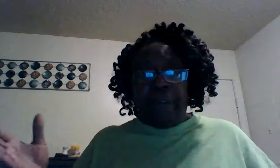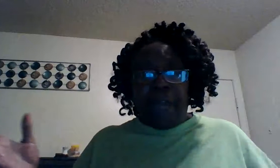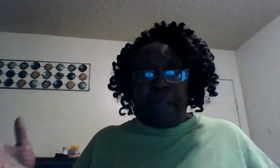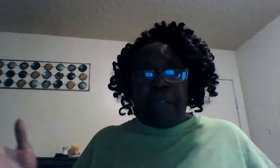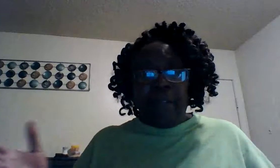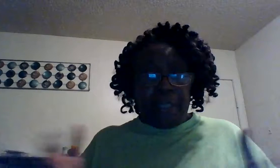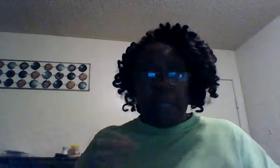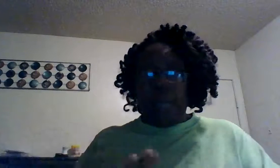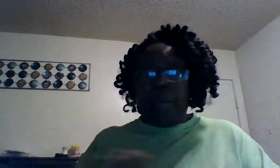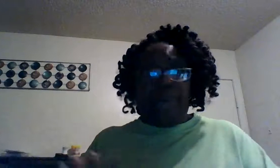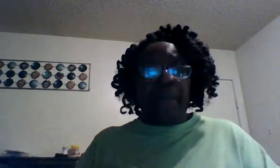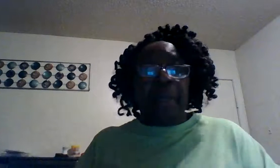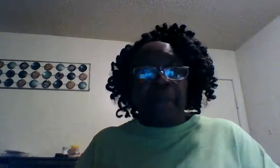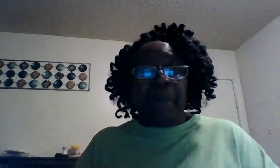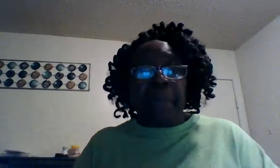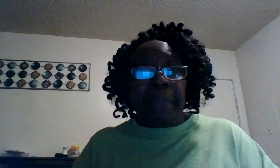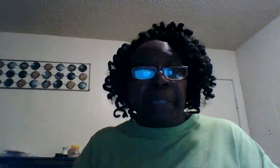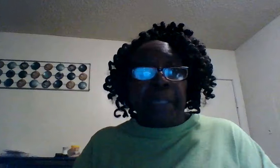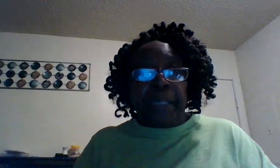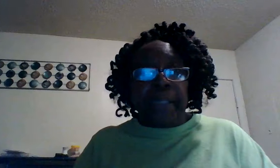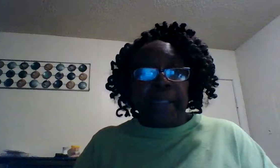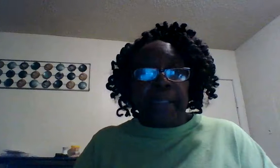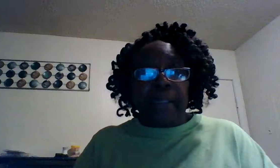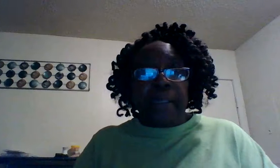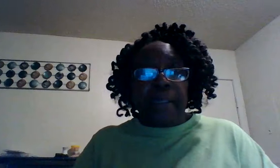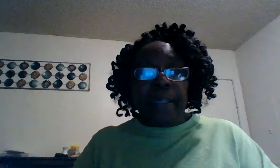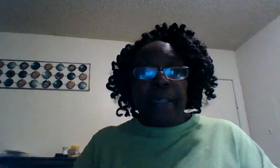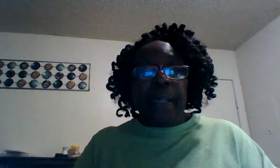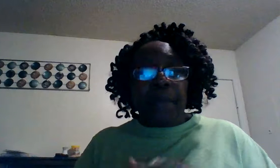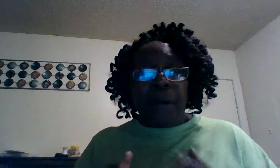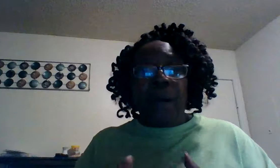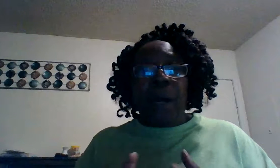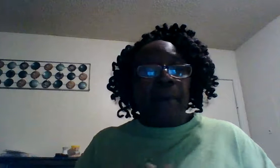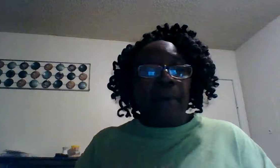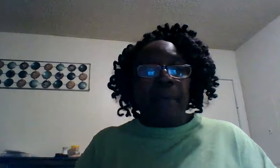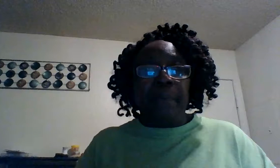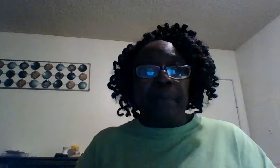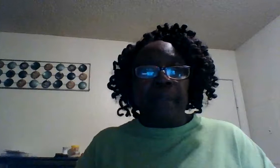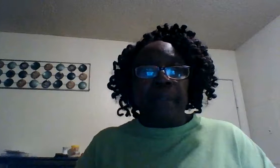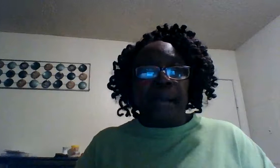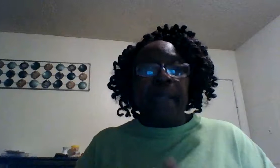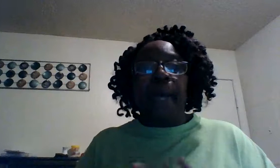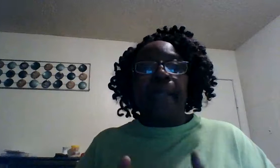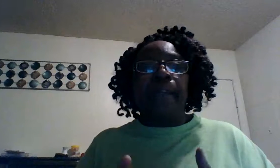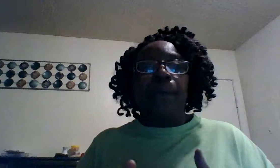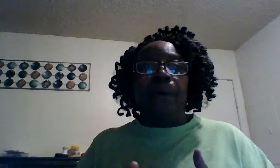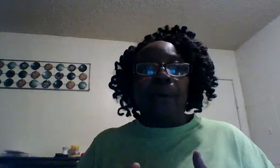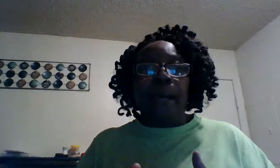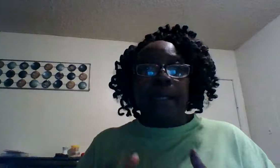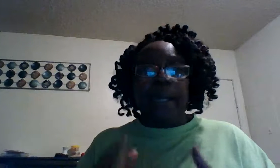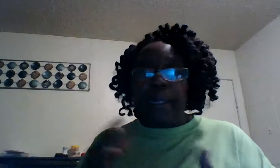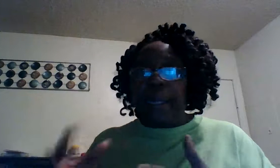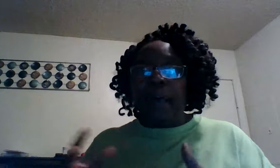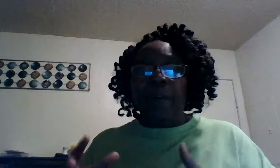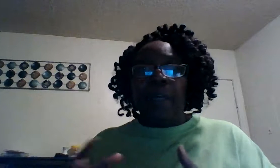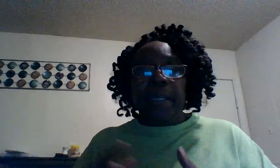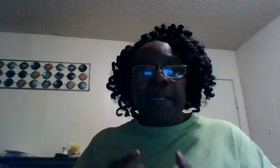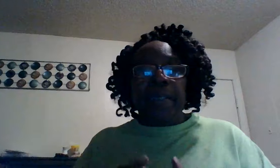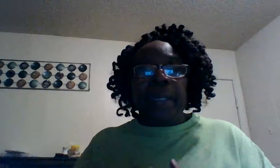i lose it it wasn't for me from the beginning then i'm gonna go on i gotta go on i can't allow anything